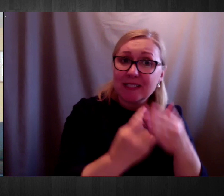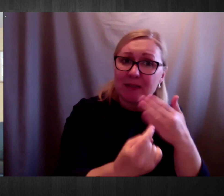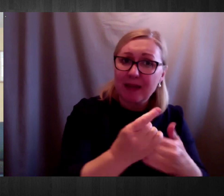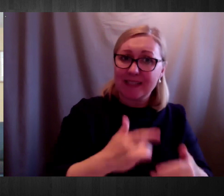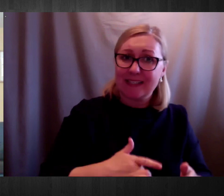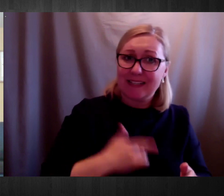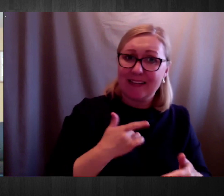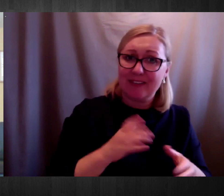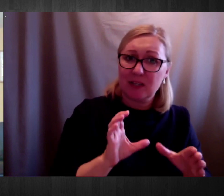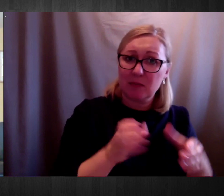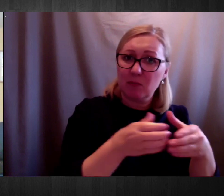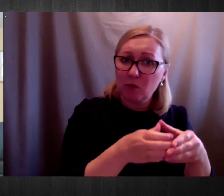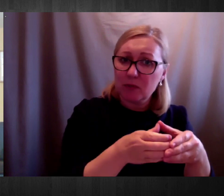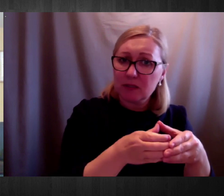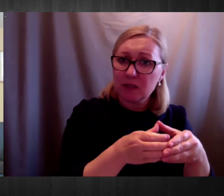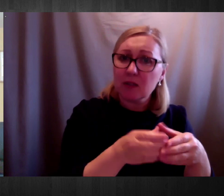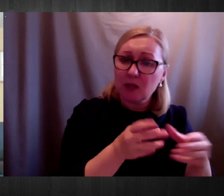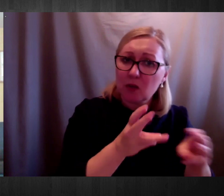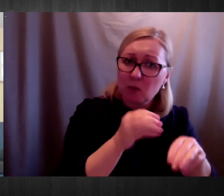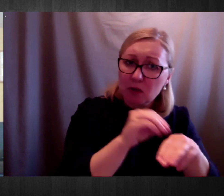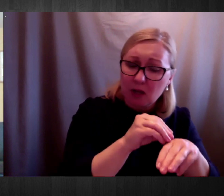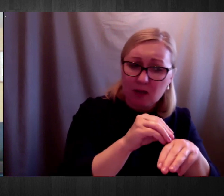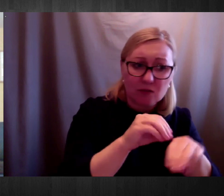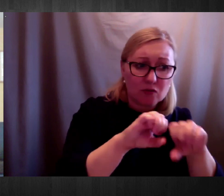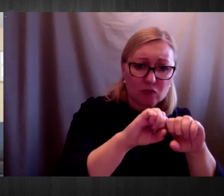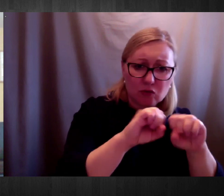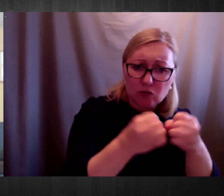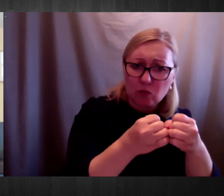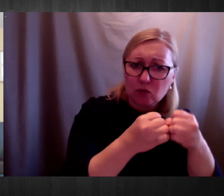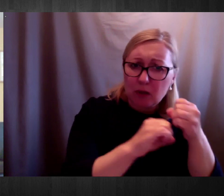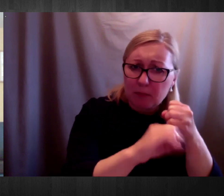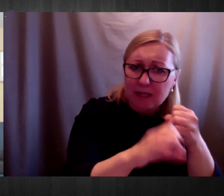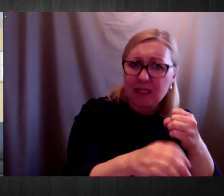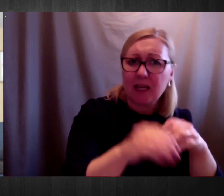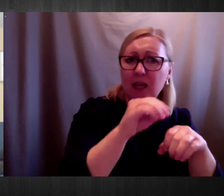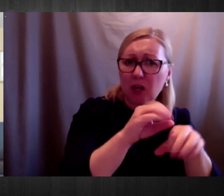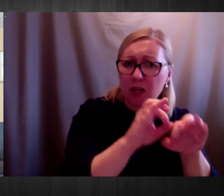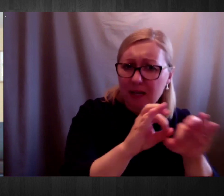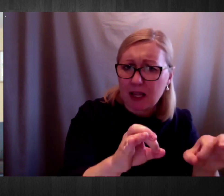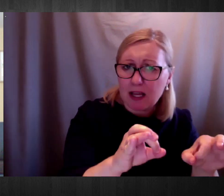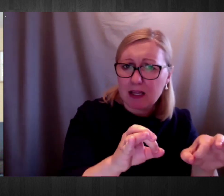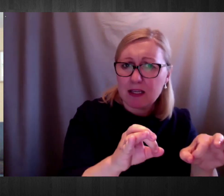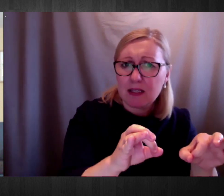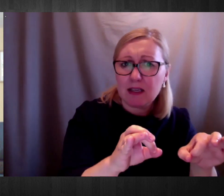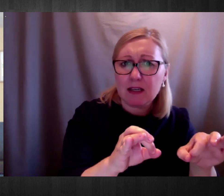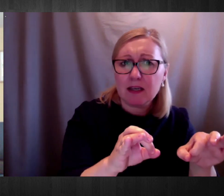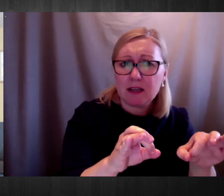social model. And not only in terms of, as some kind of banal statement, we prove